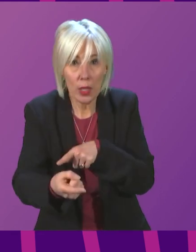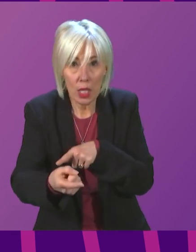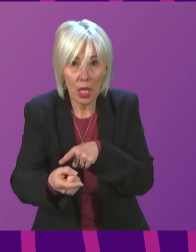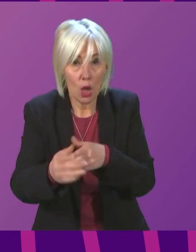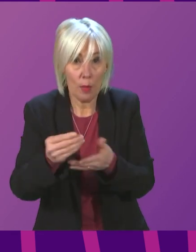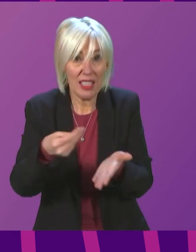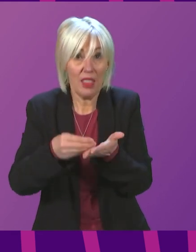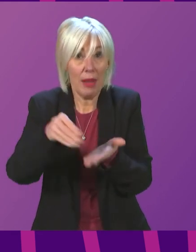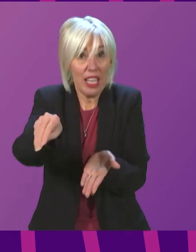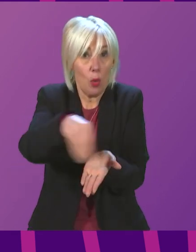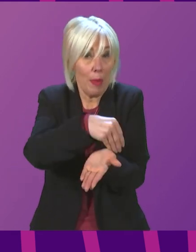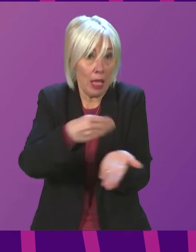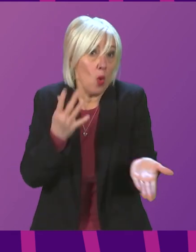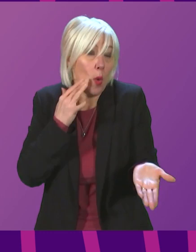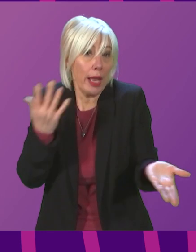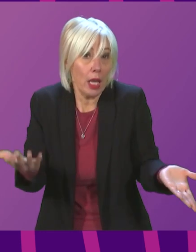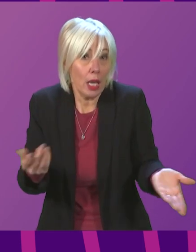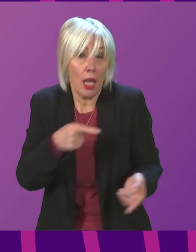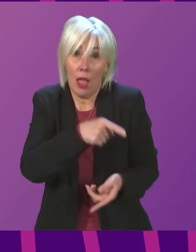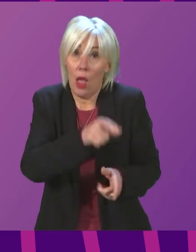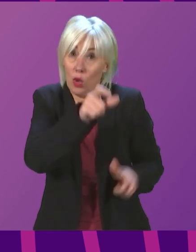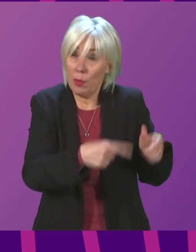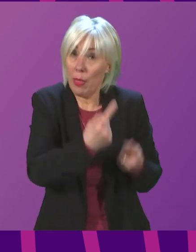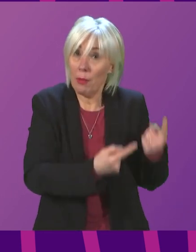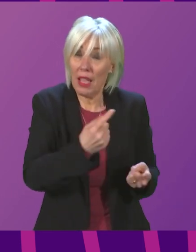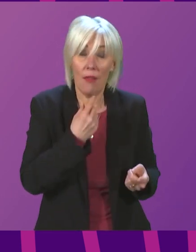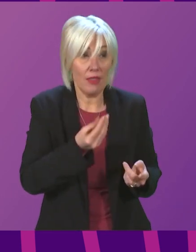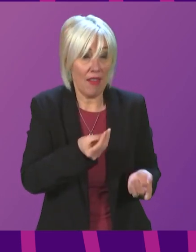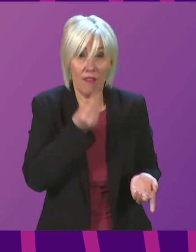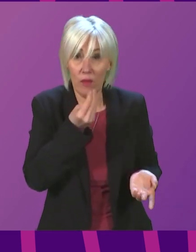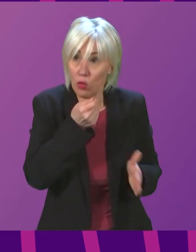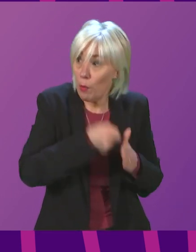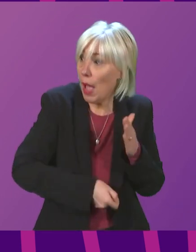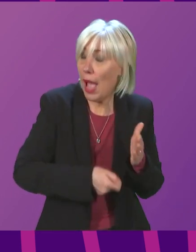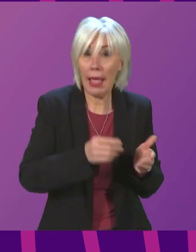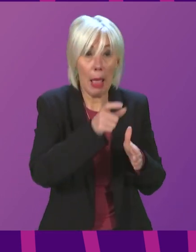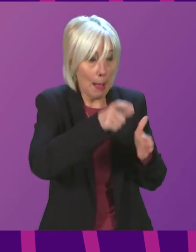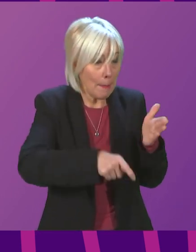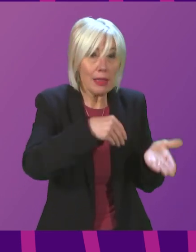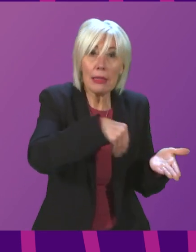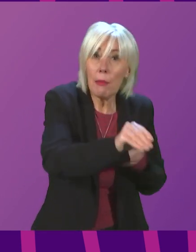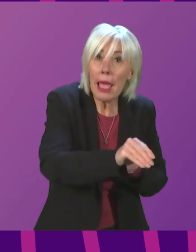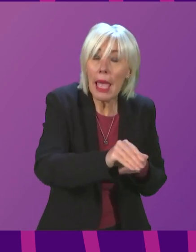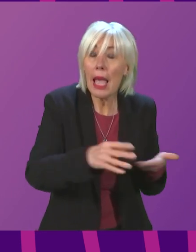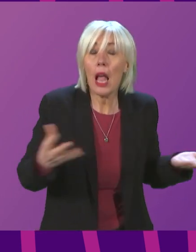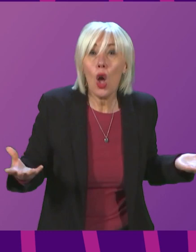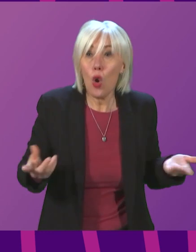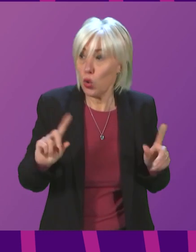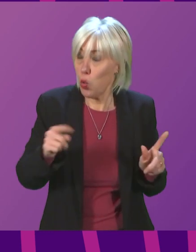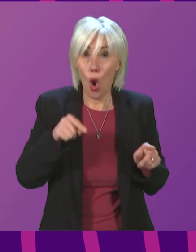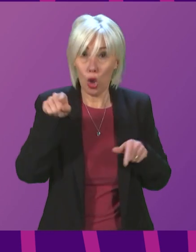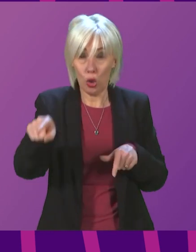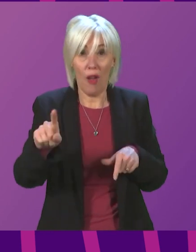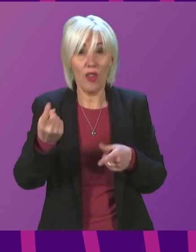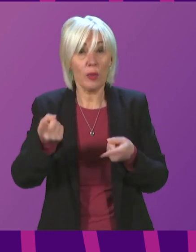actual money. These workers have bills to pay and families to feed now. So what will the First Minister do today to support these